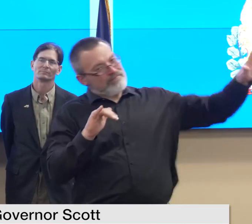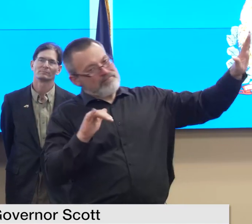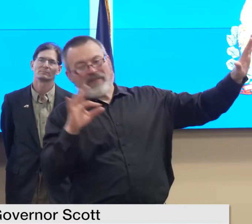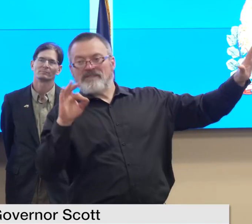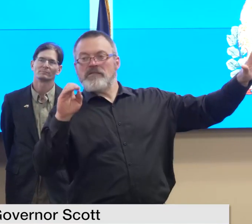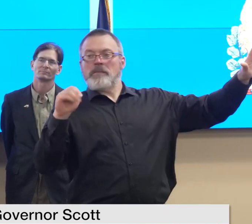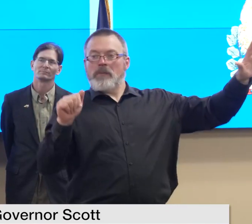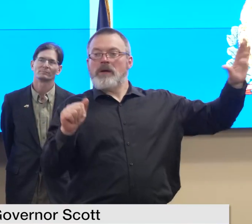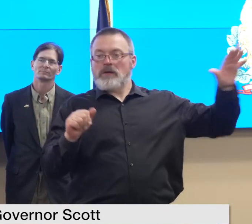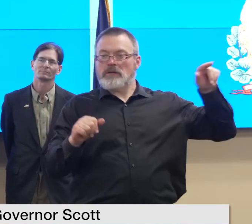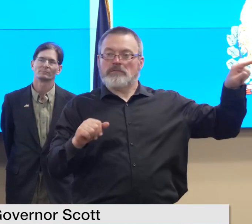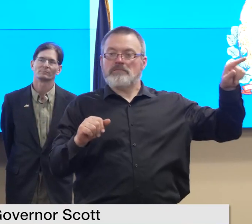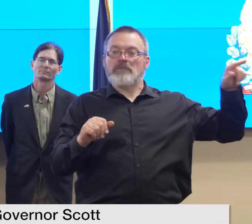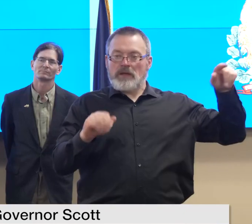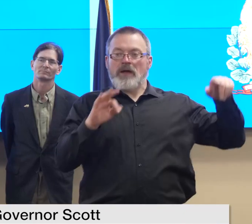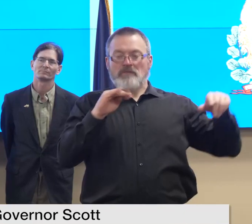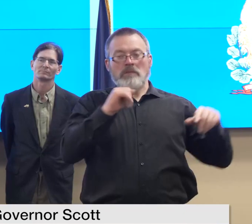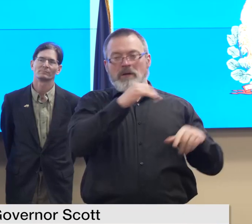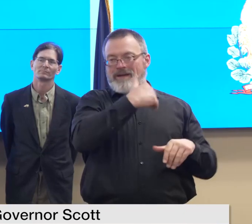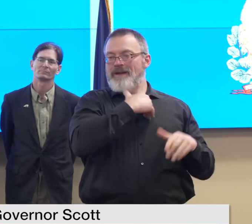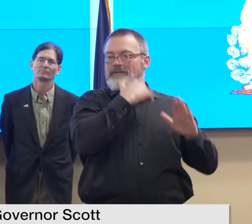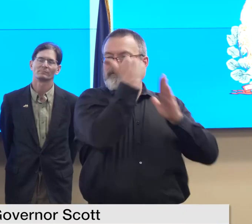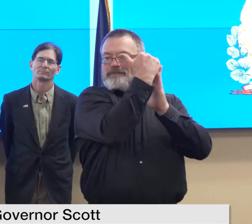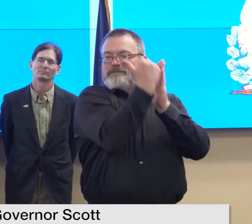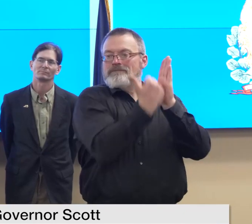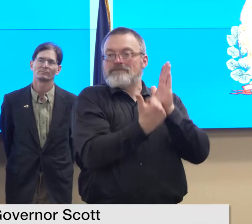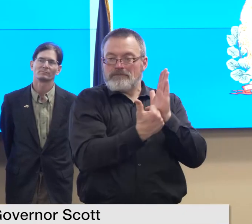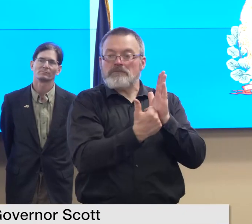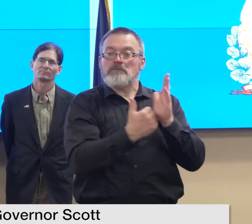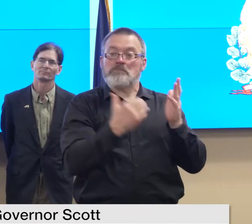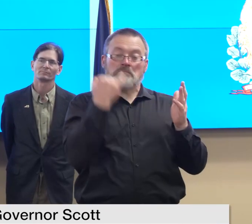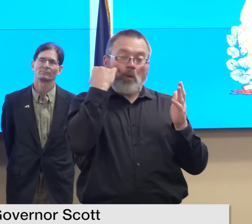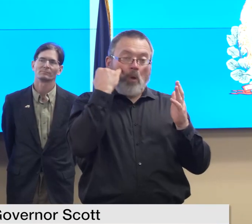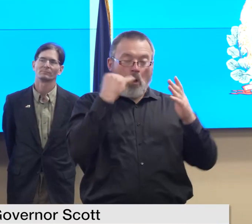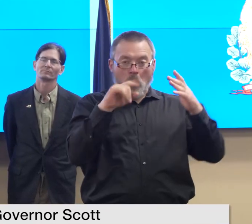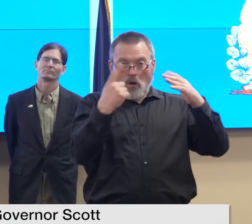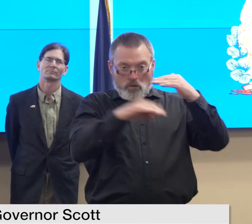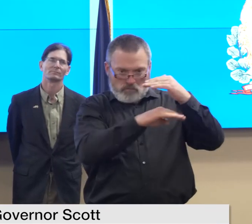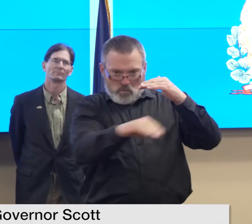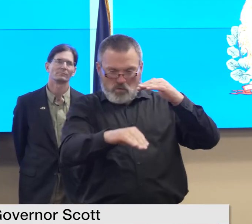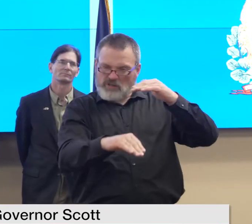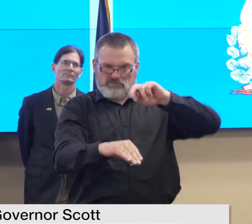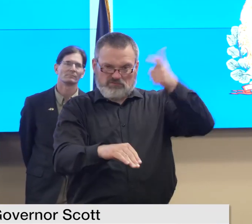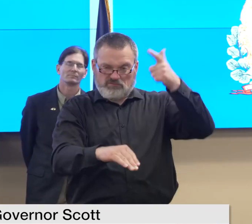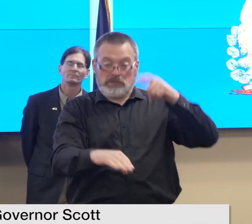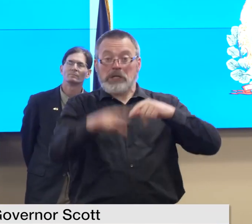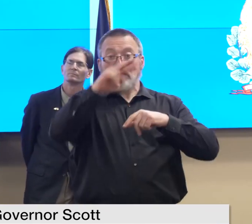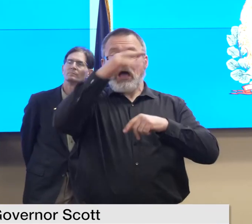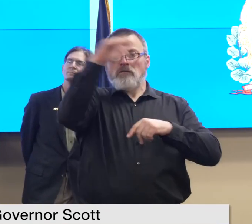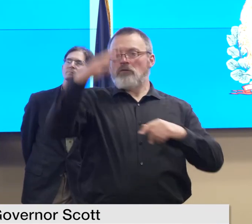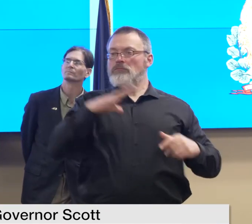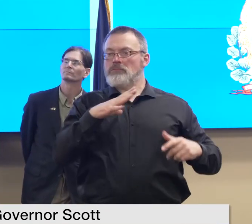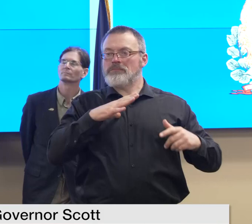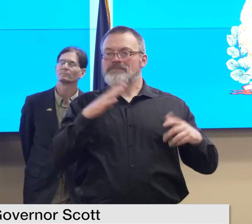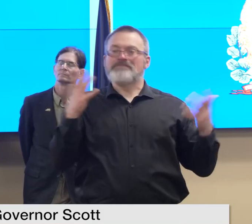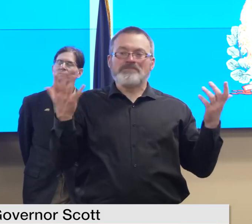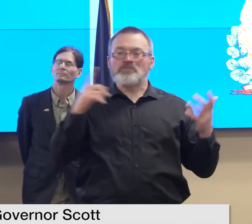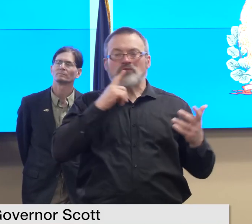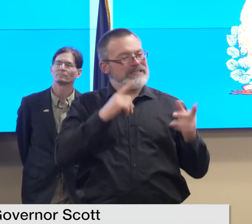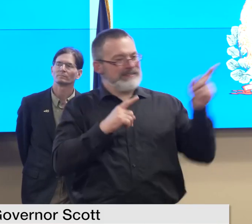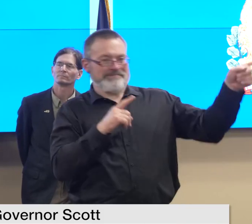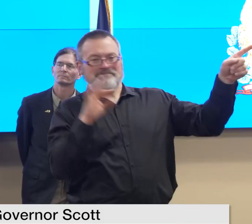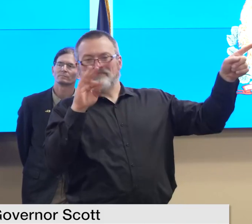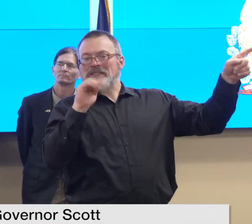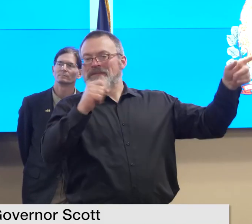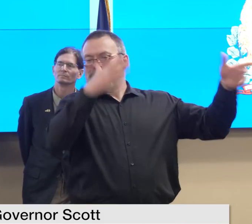fema it's flooding onto your first floor but if you have a bedroom in the basement there's some nuances there so really we're working through that number we're